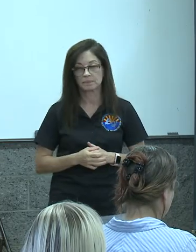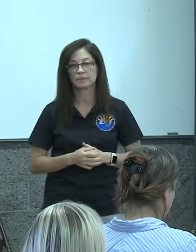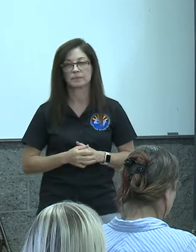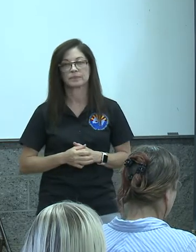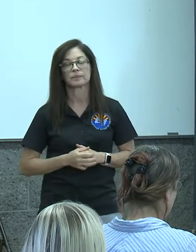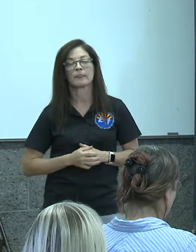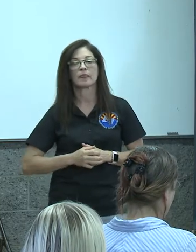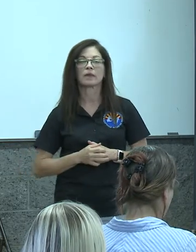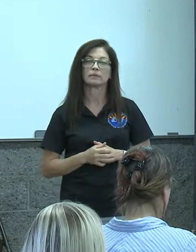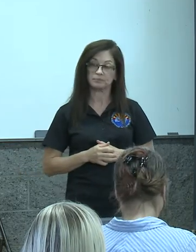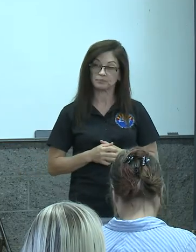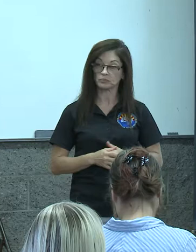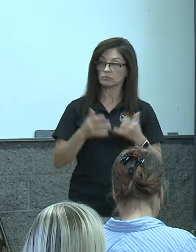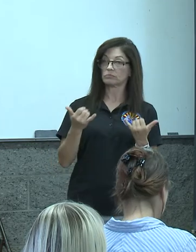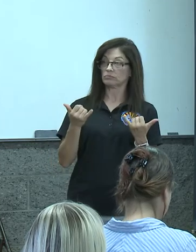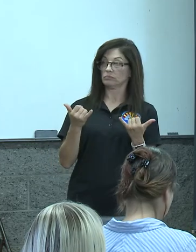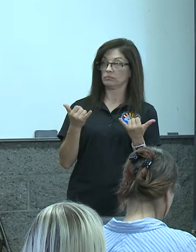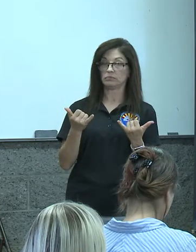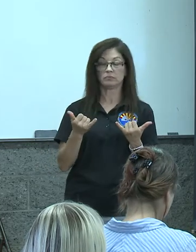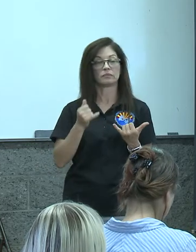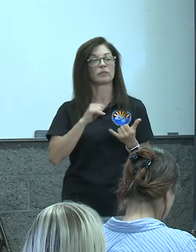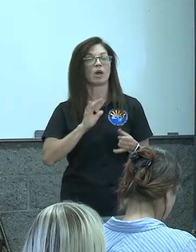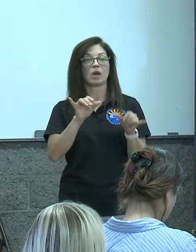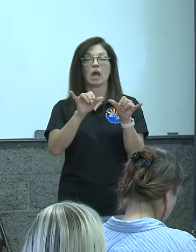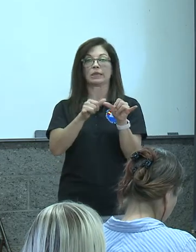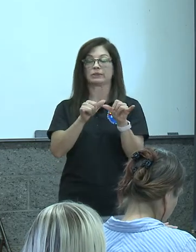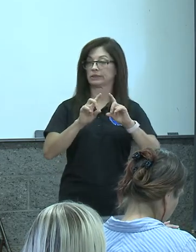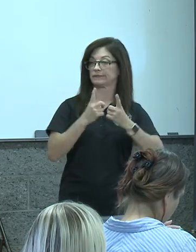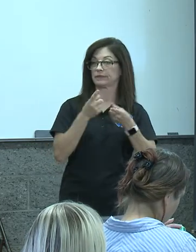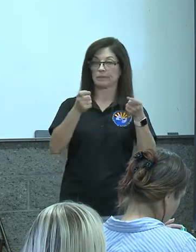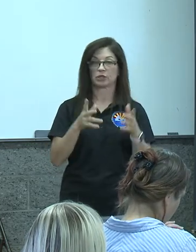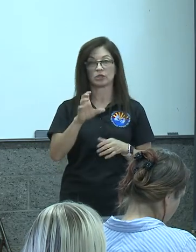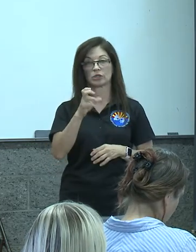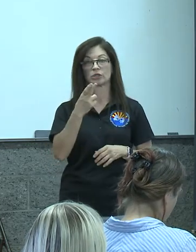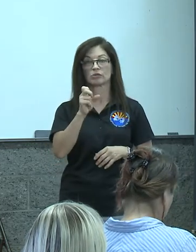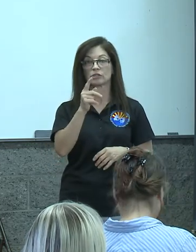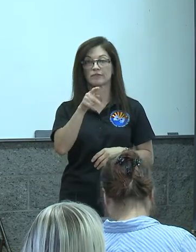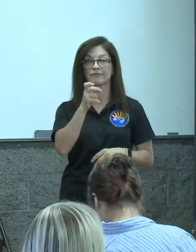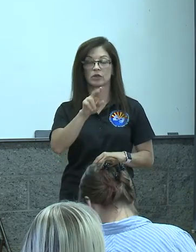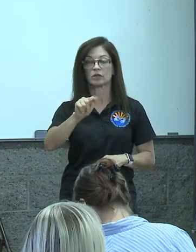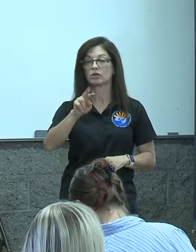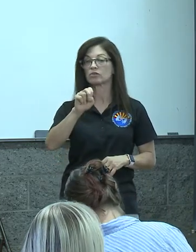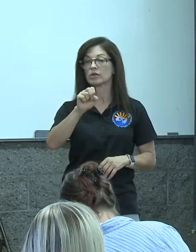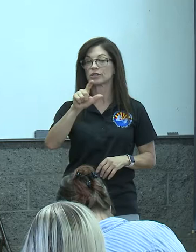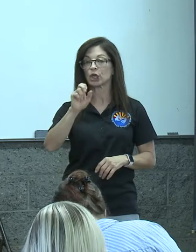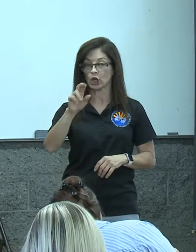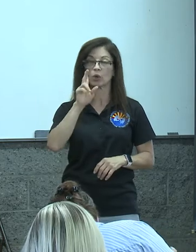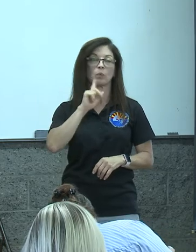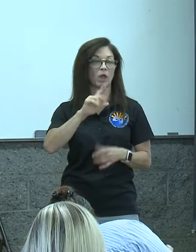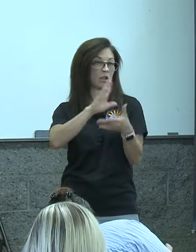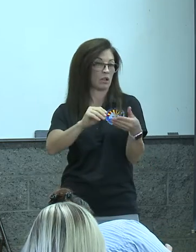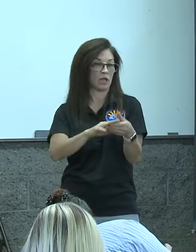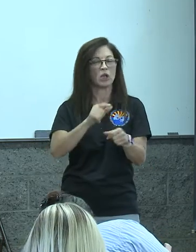fateful day so today you're going to hear from our engineering division manager christopher trussler he worked for the firm at that time who